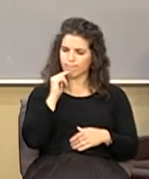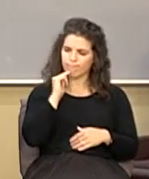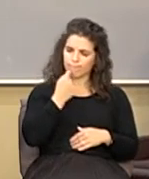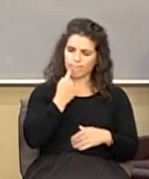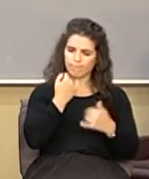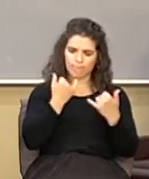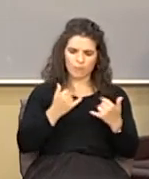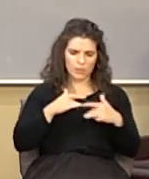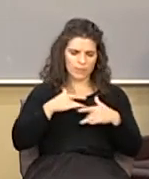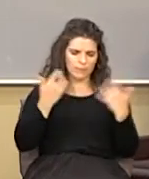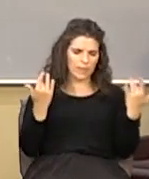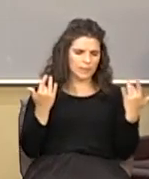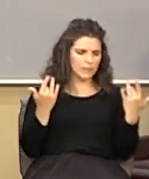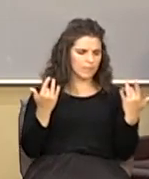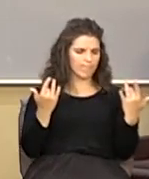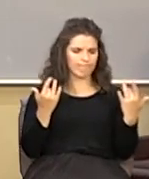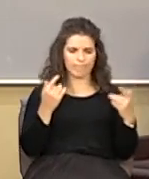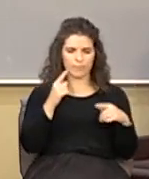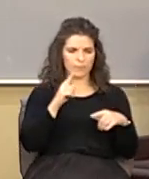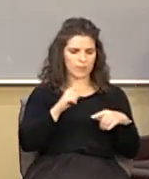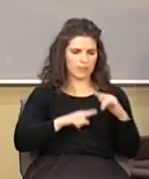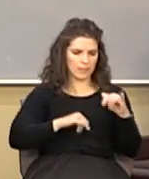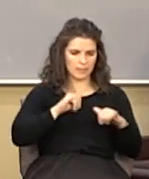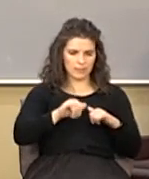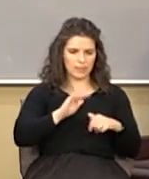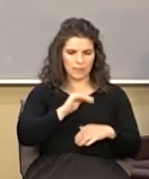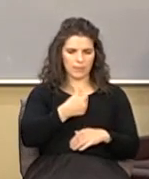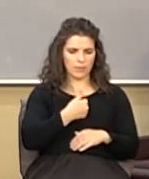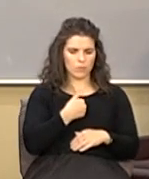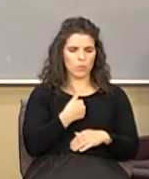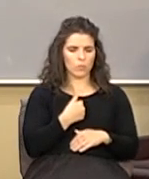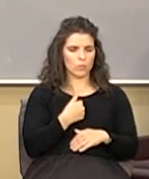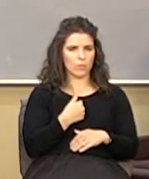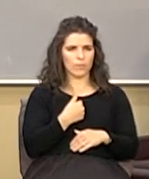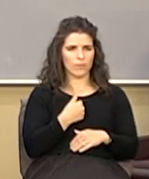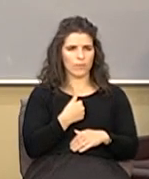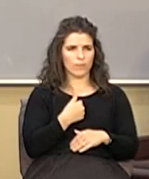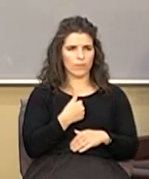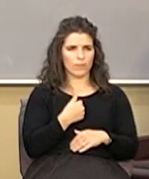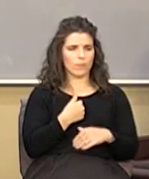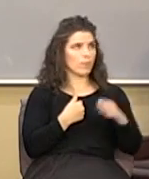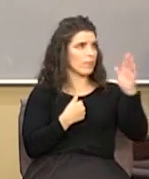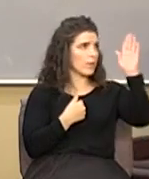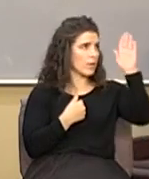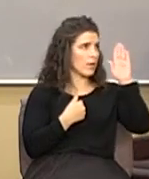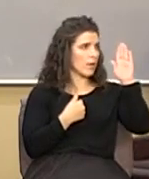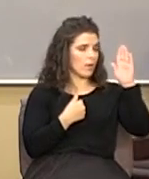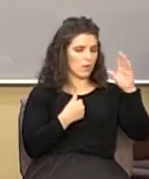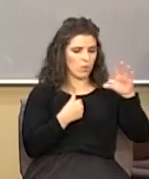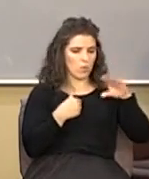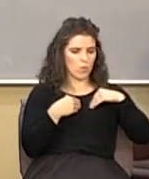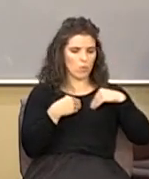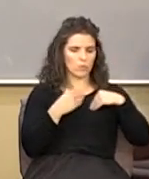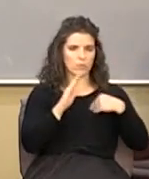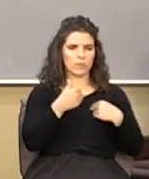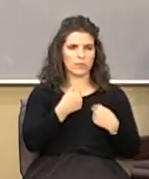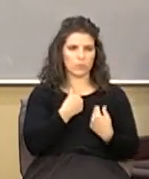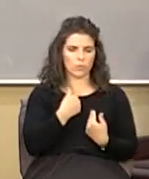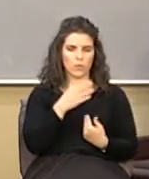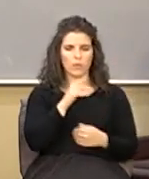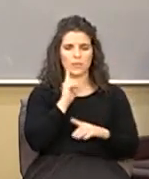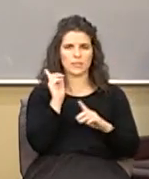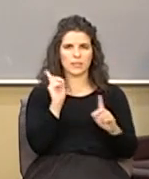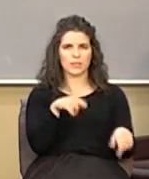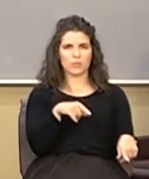events can't take up residence in my soul it's God's property that's the answer